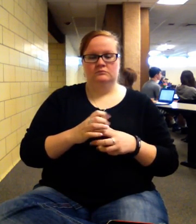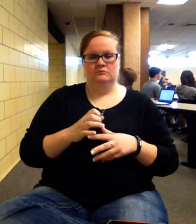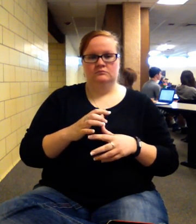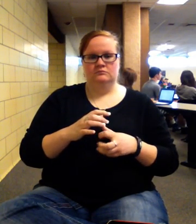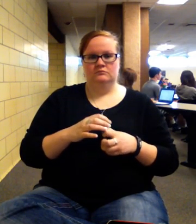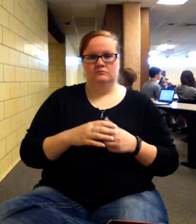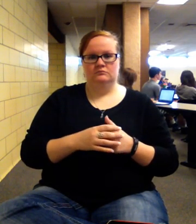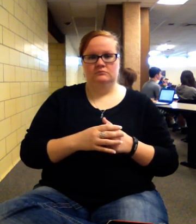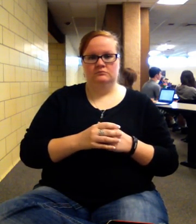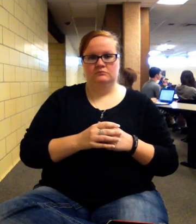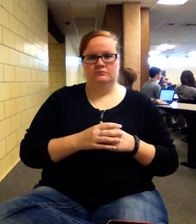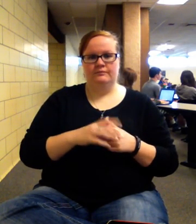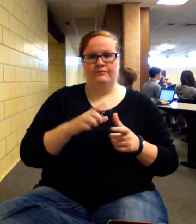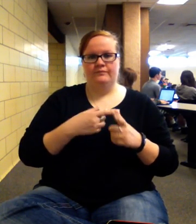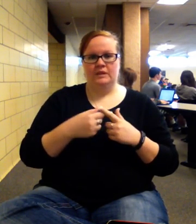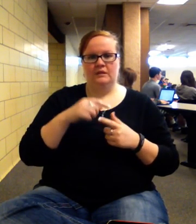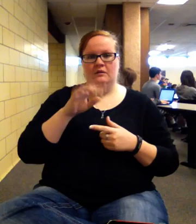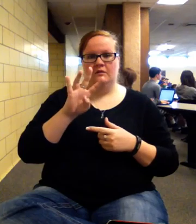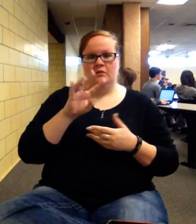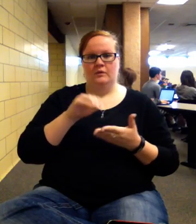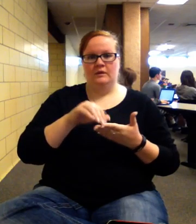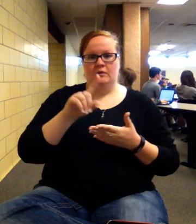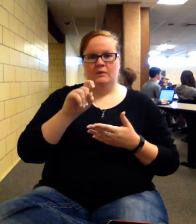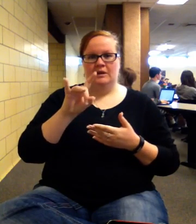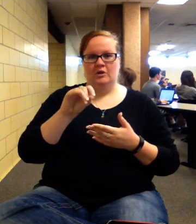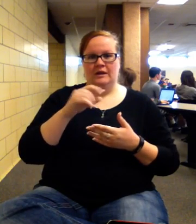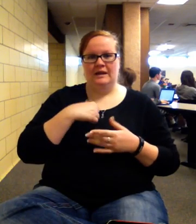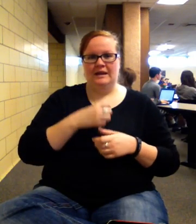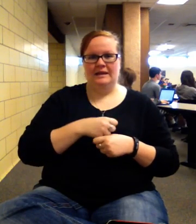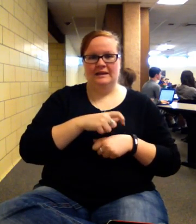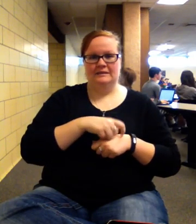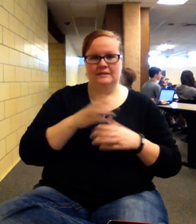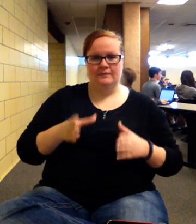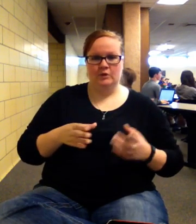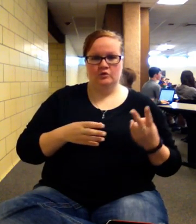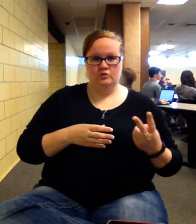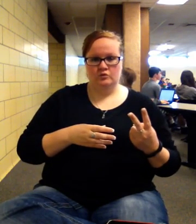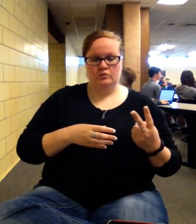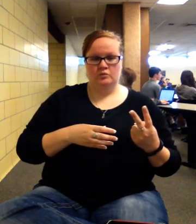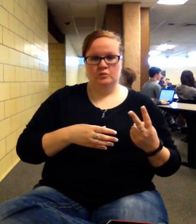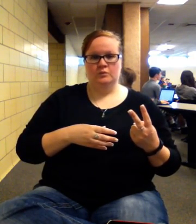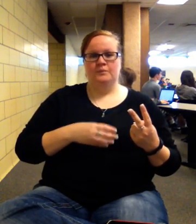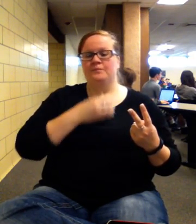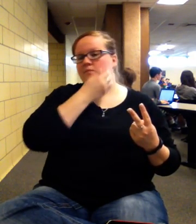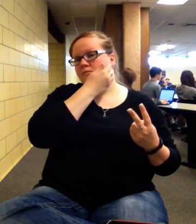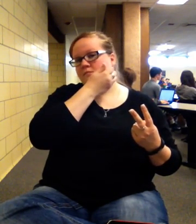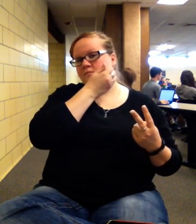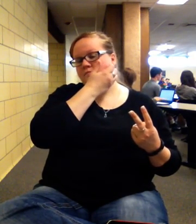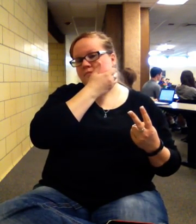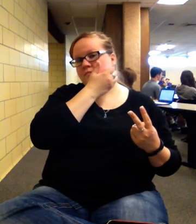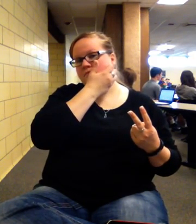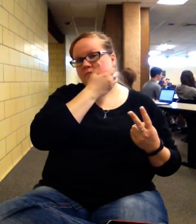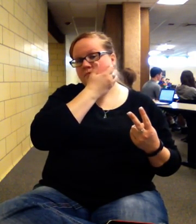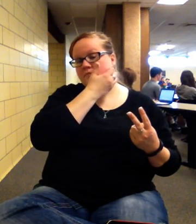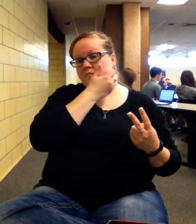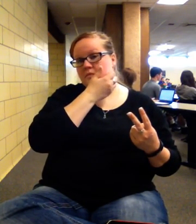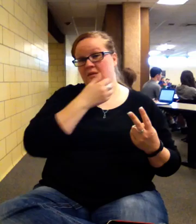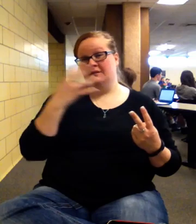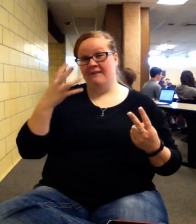Then the $4,180 that I get at time period 2. Well, time period 2, it's a four-year project. I'm at time